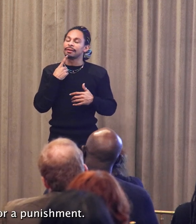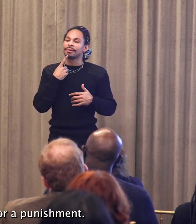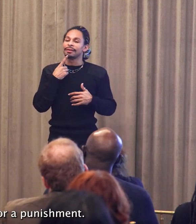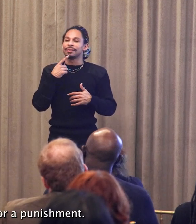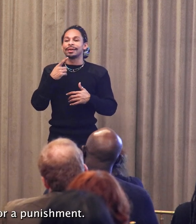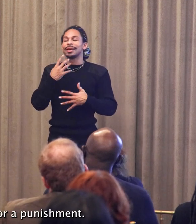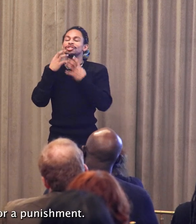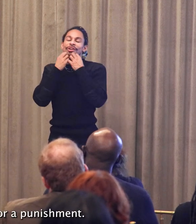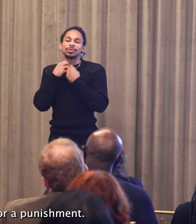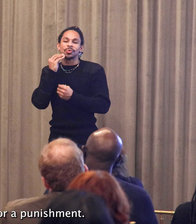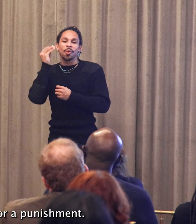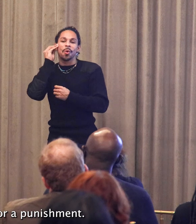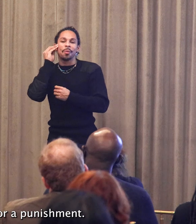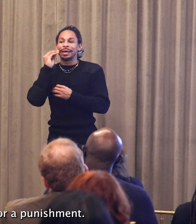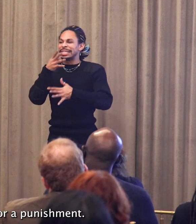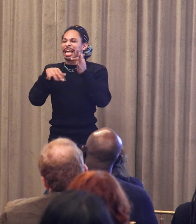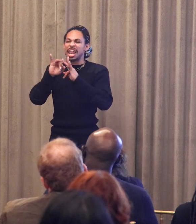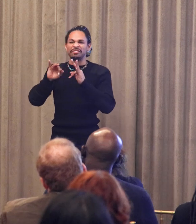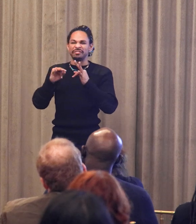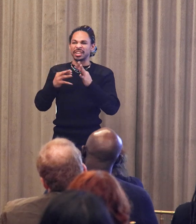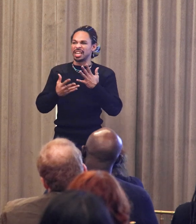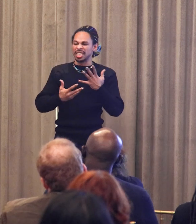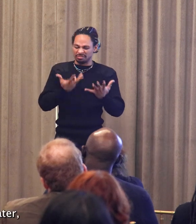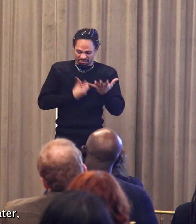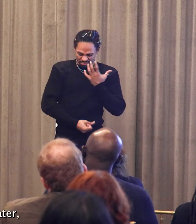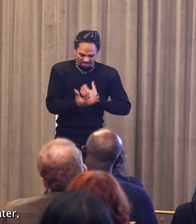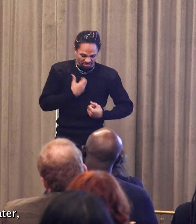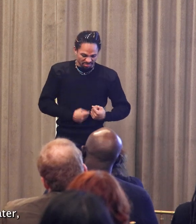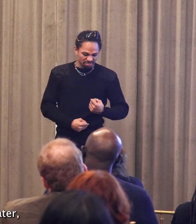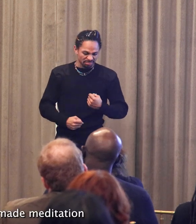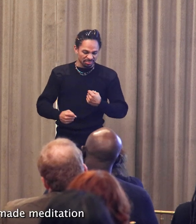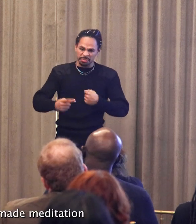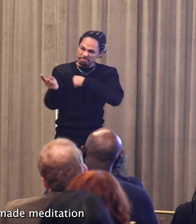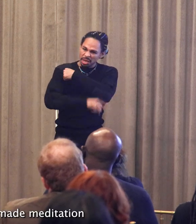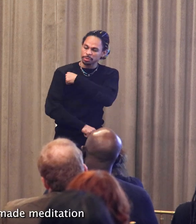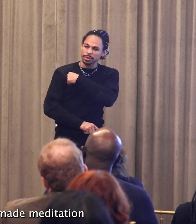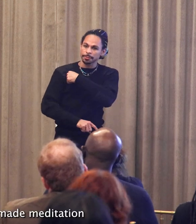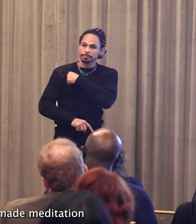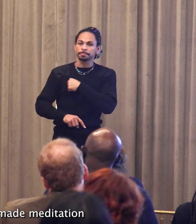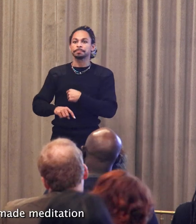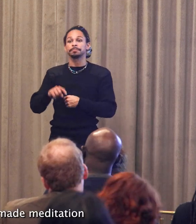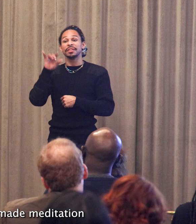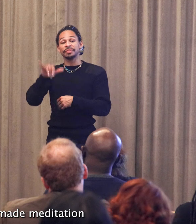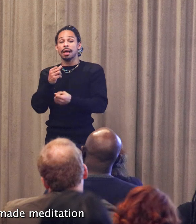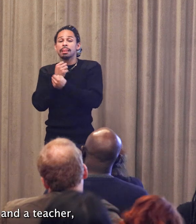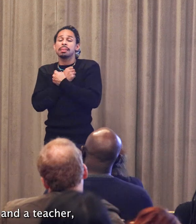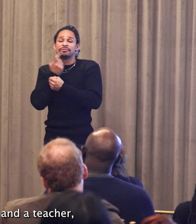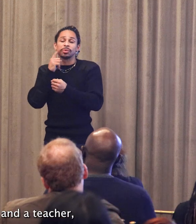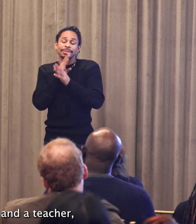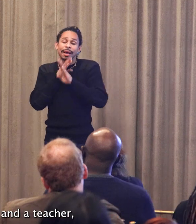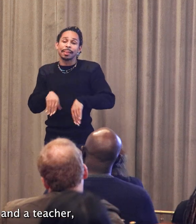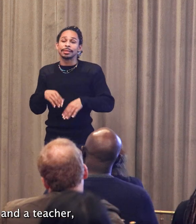versus a purgatory or a punishment. Much later, this love of silence made meditation